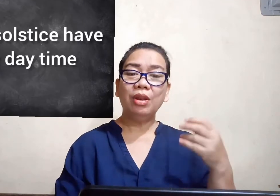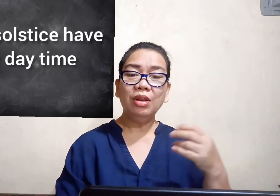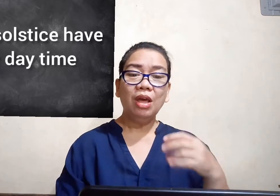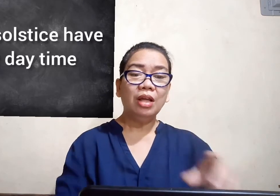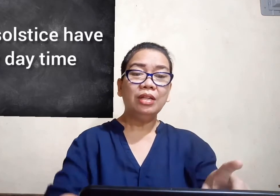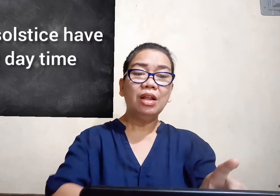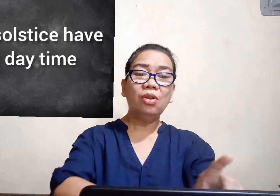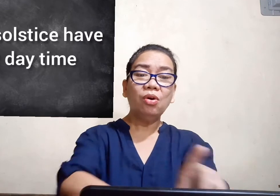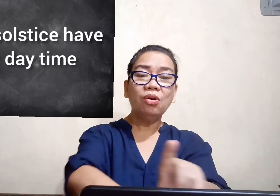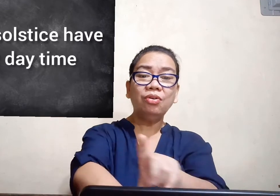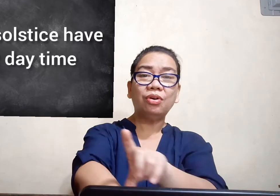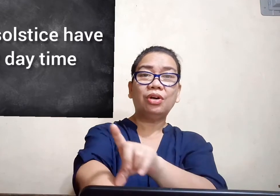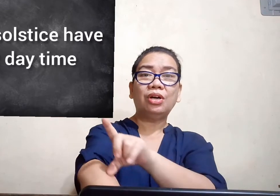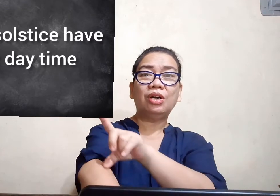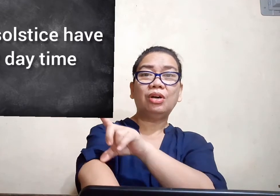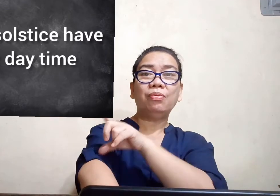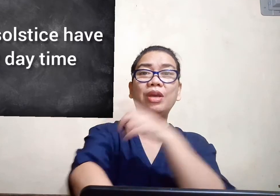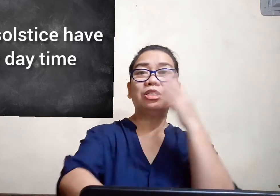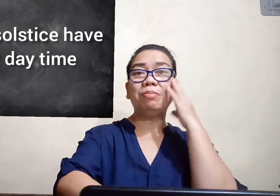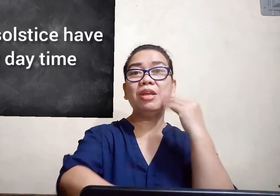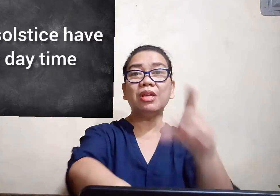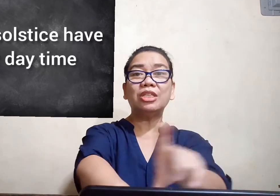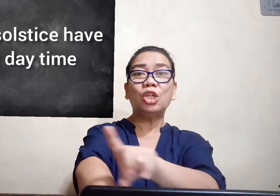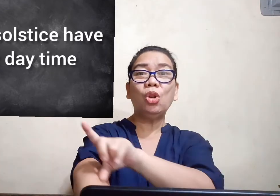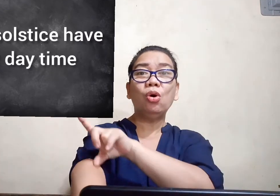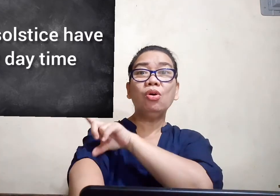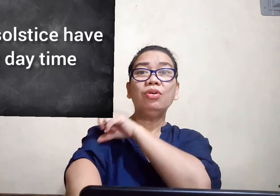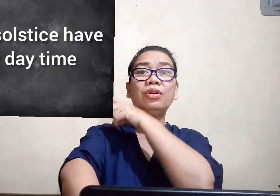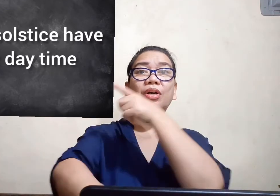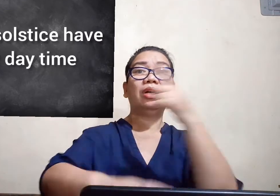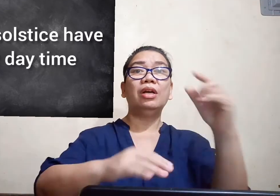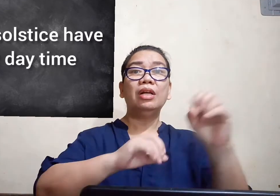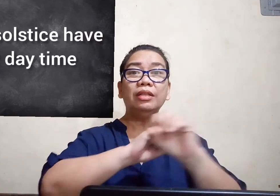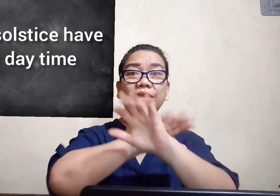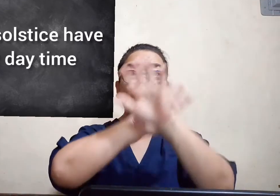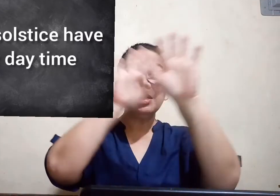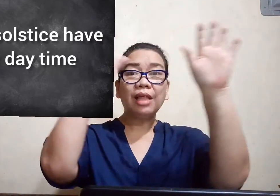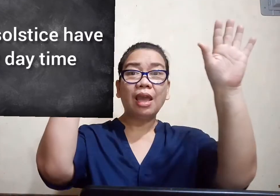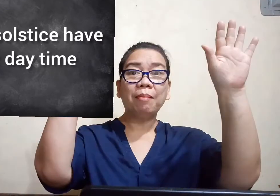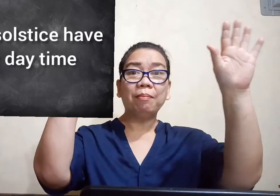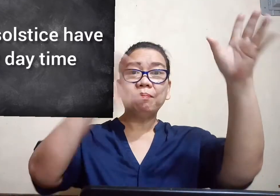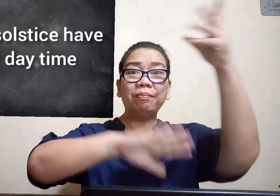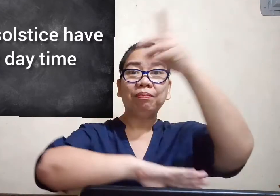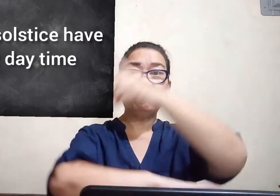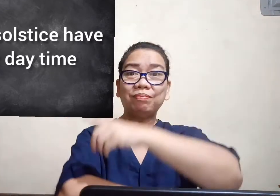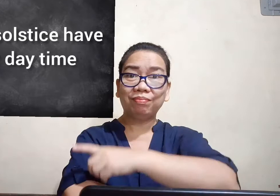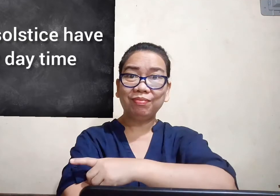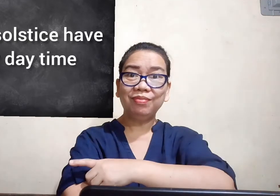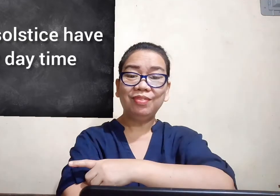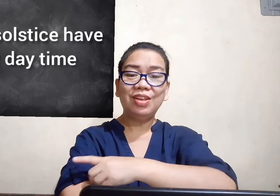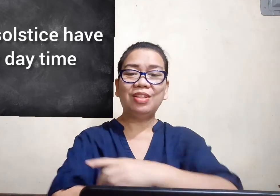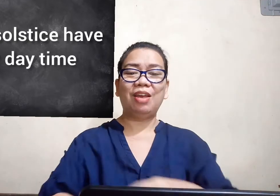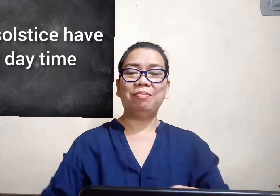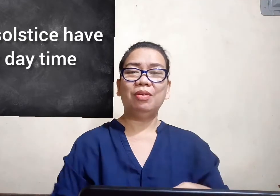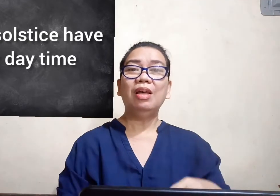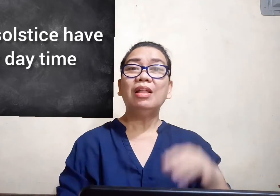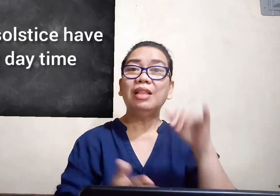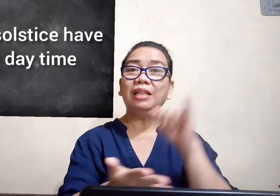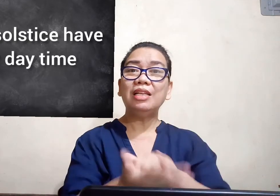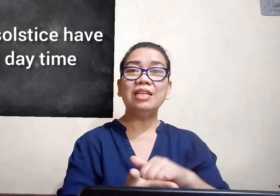the longer we experience longer day time daytime that is